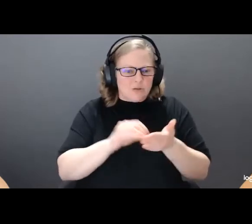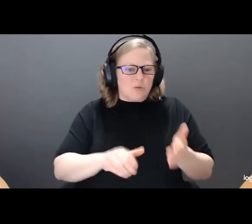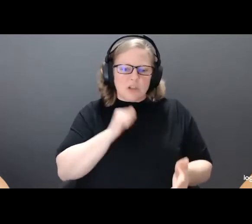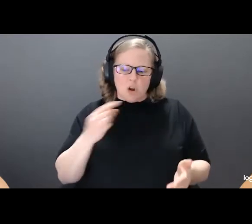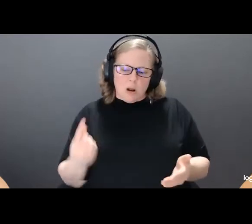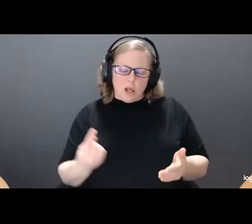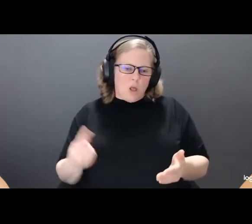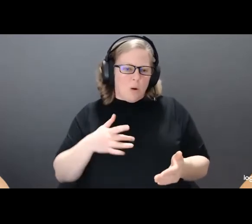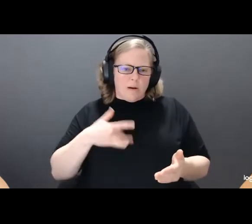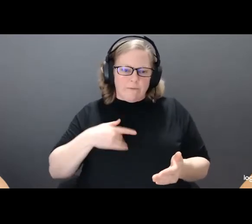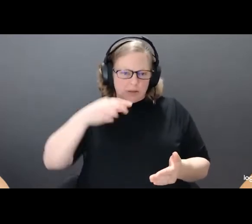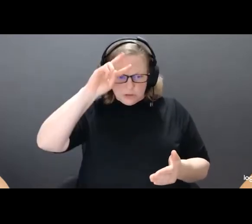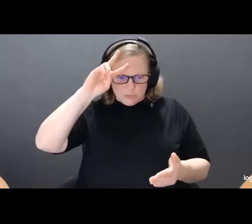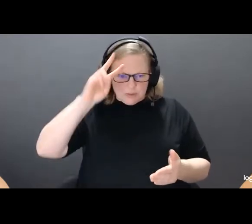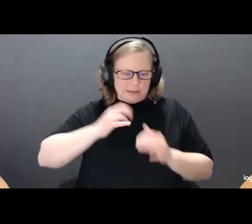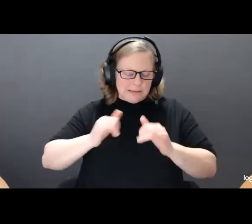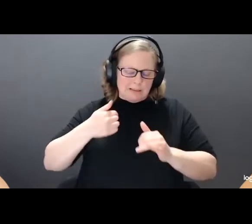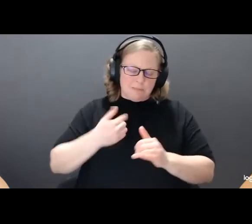stupid, as I once did.